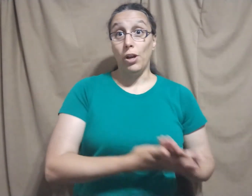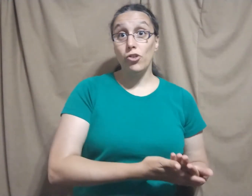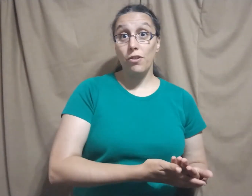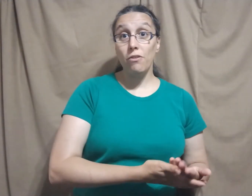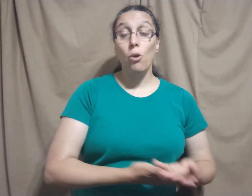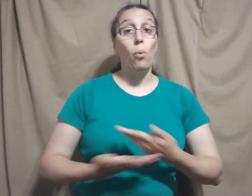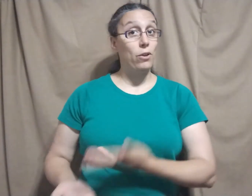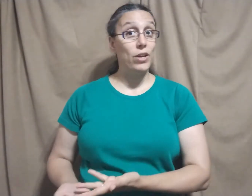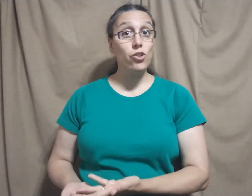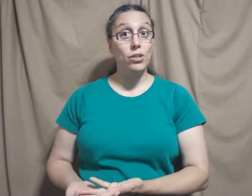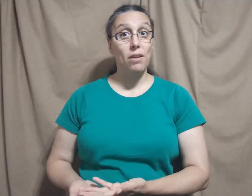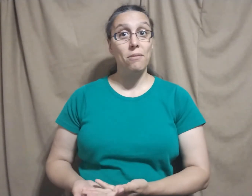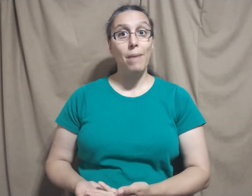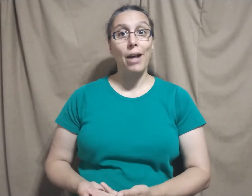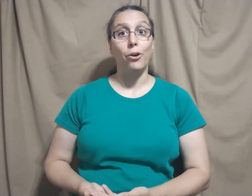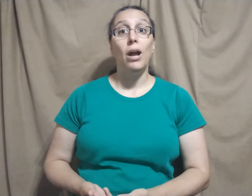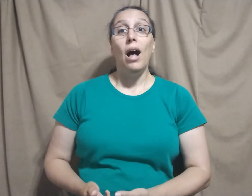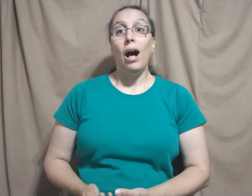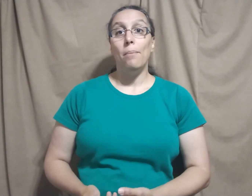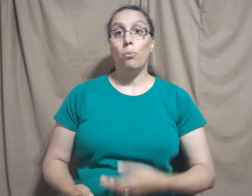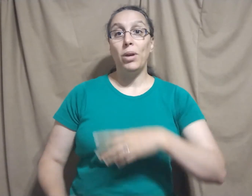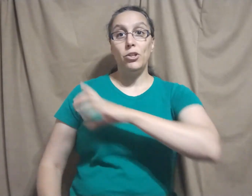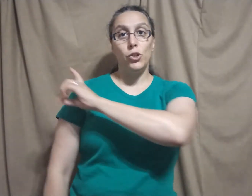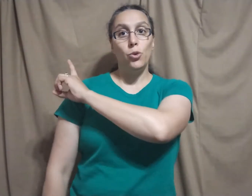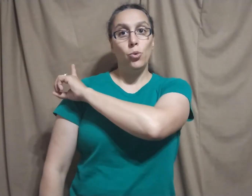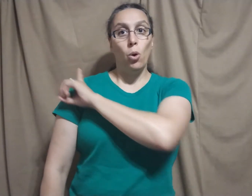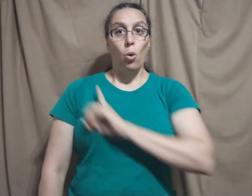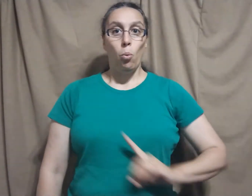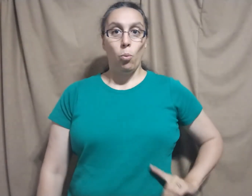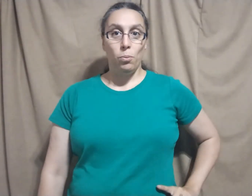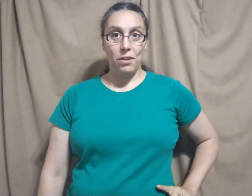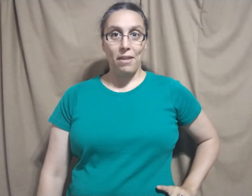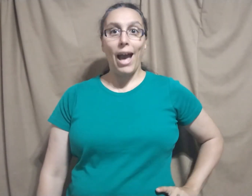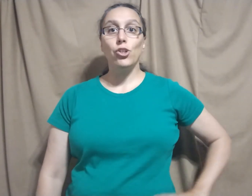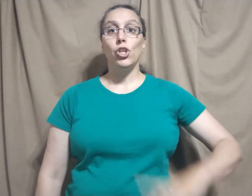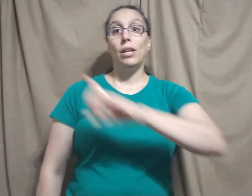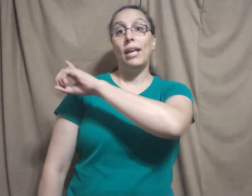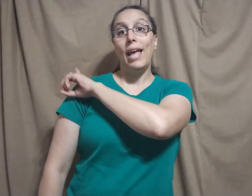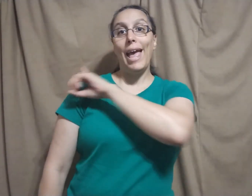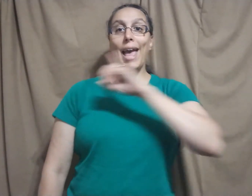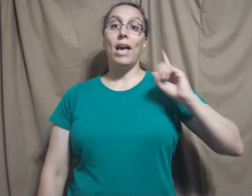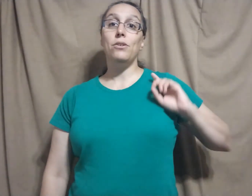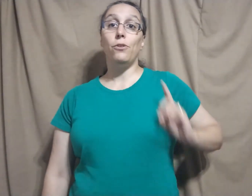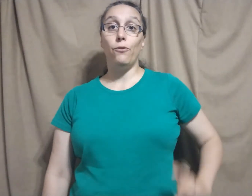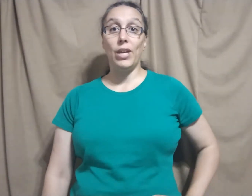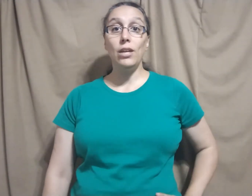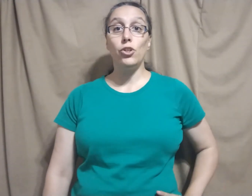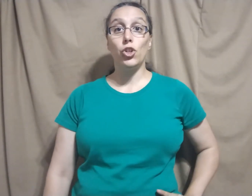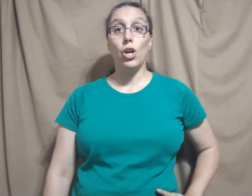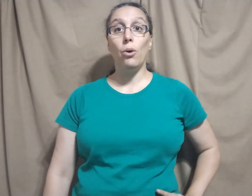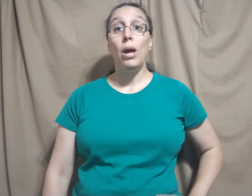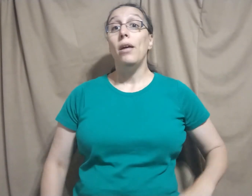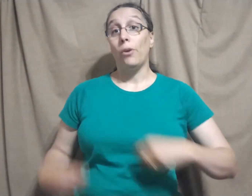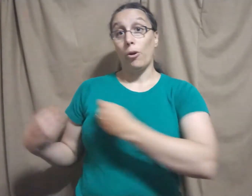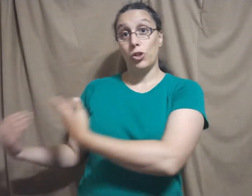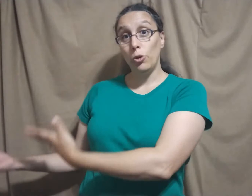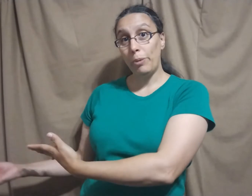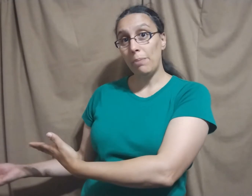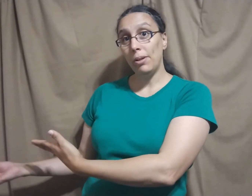duchesses, one of each. Doesn't matter. We do the sash and the V to show there are two people